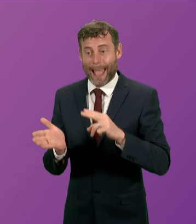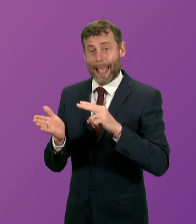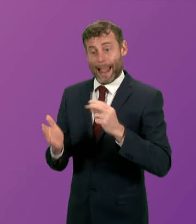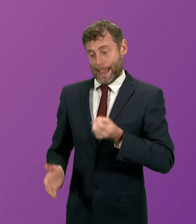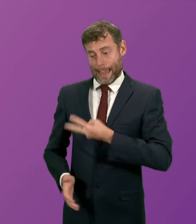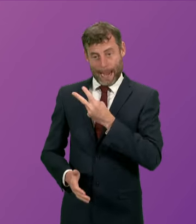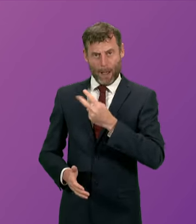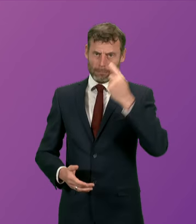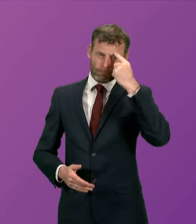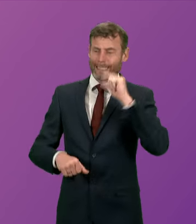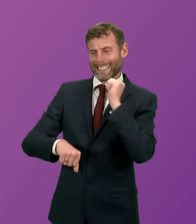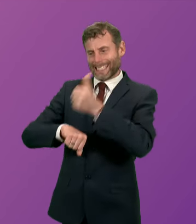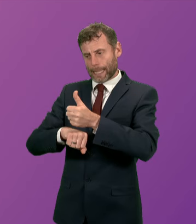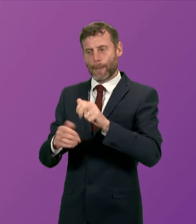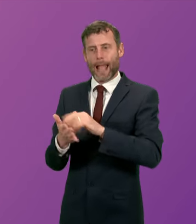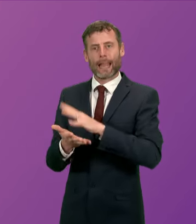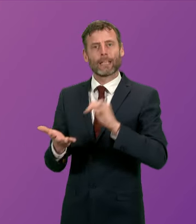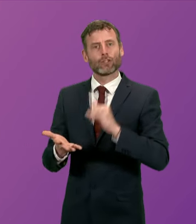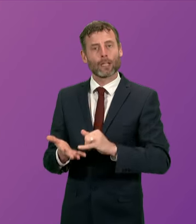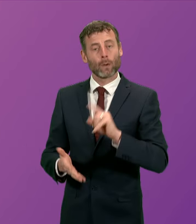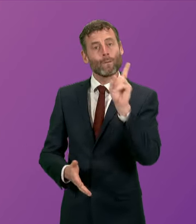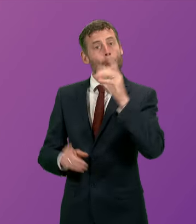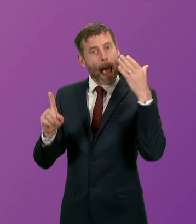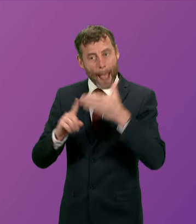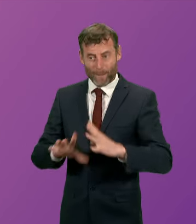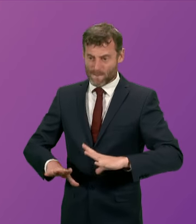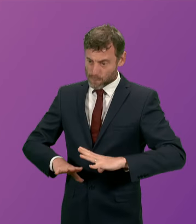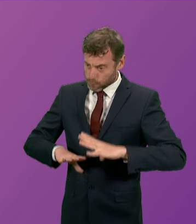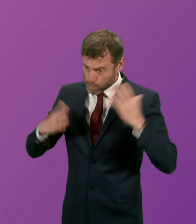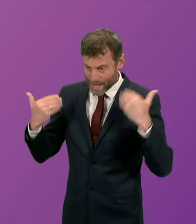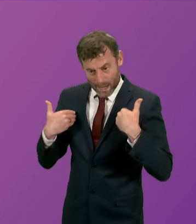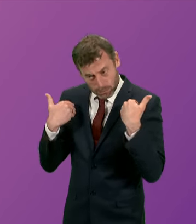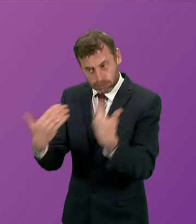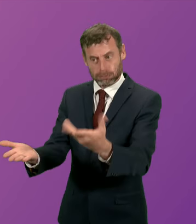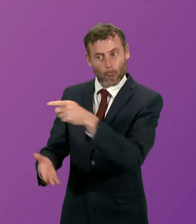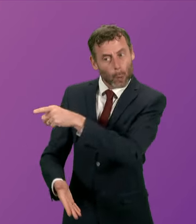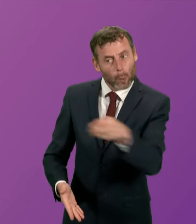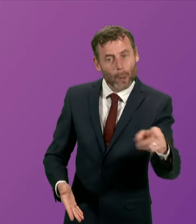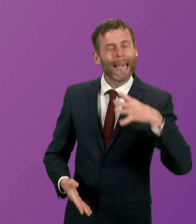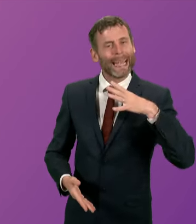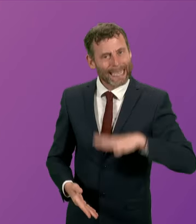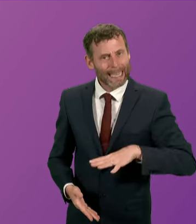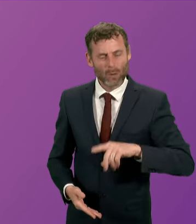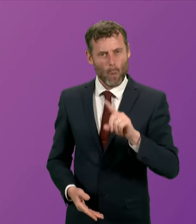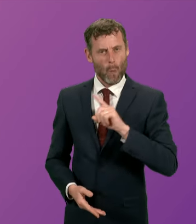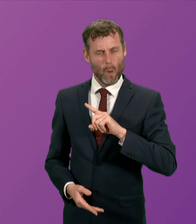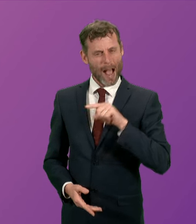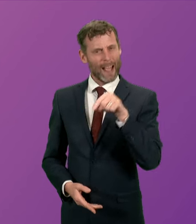to be free at the point of need. Why does that principle not apply under the SNP? First Minister.